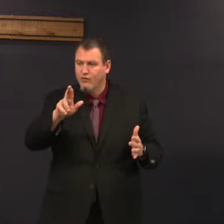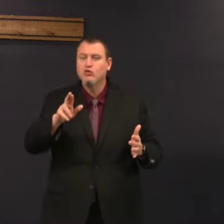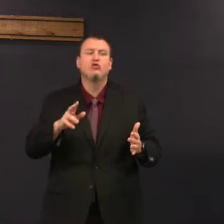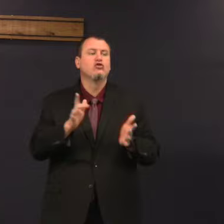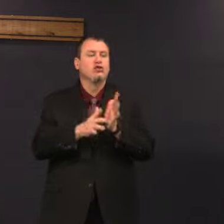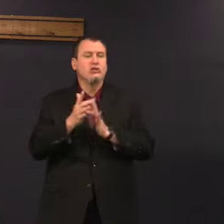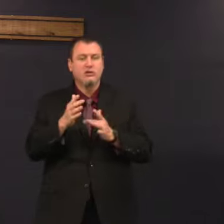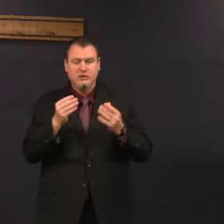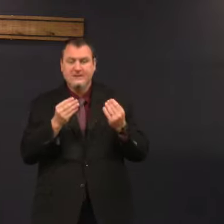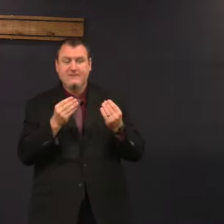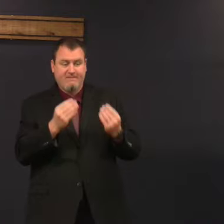for Passover